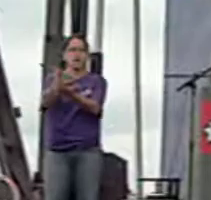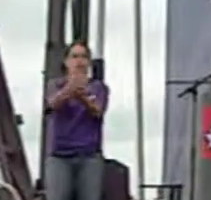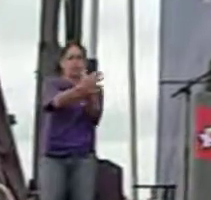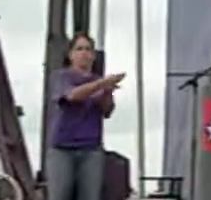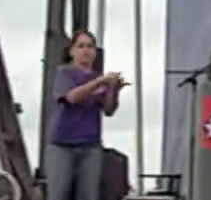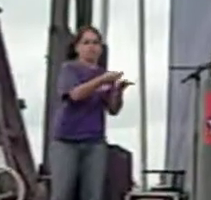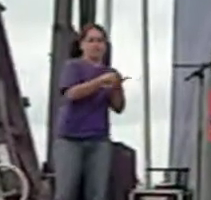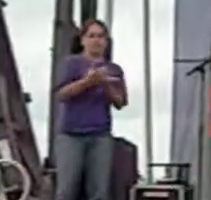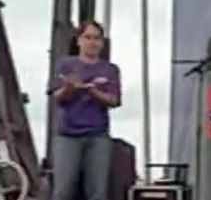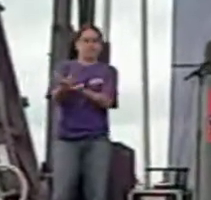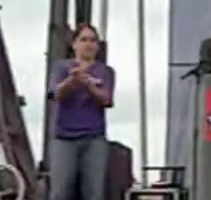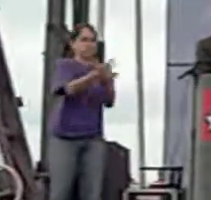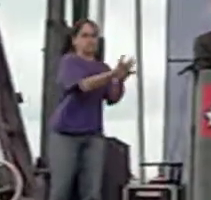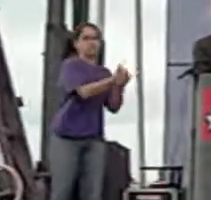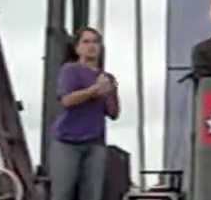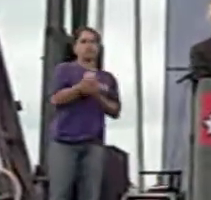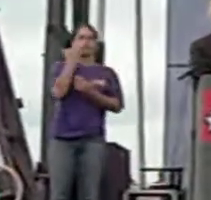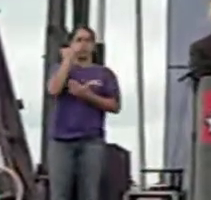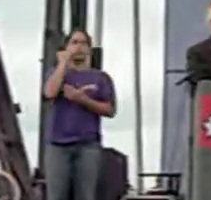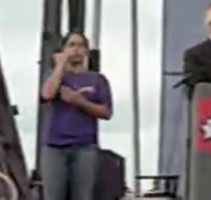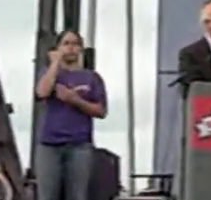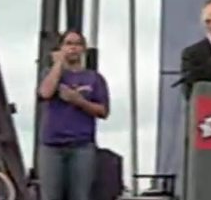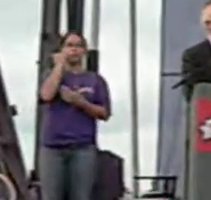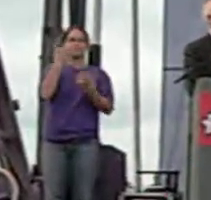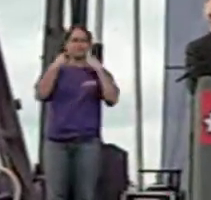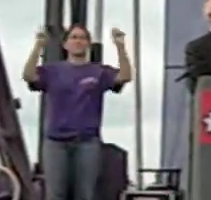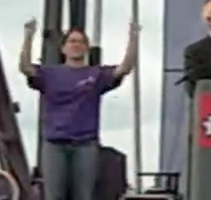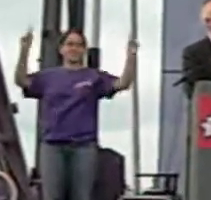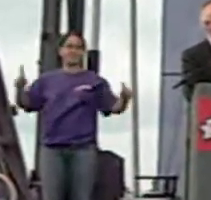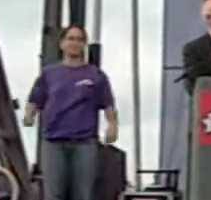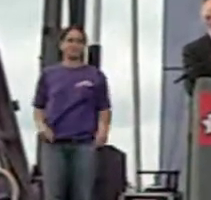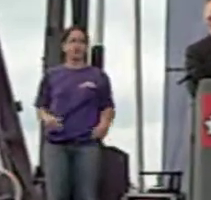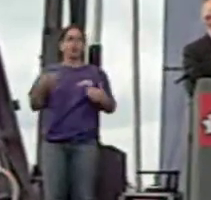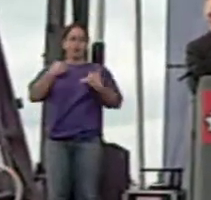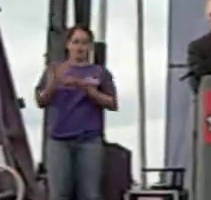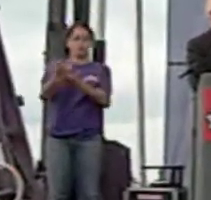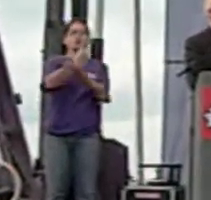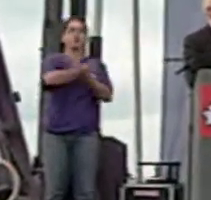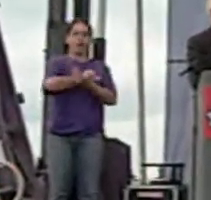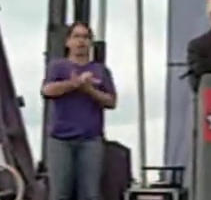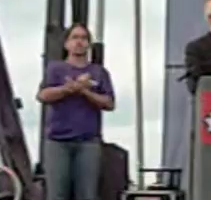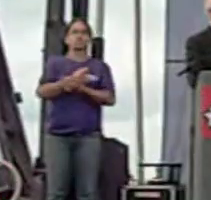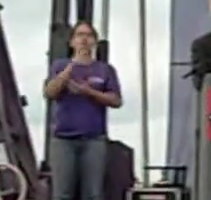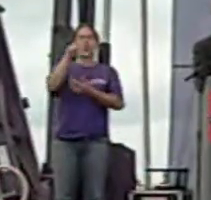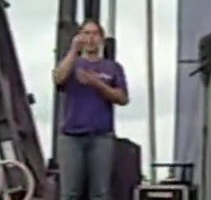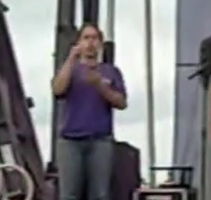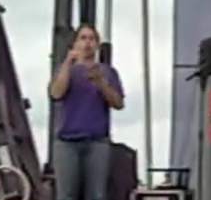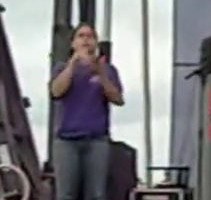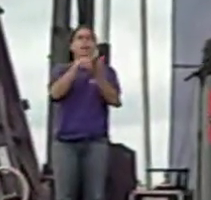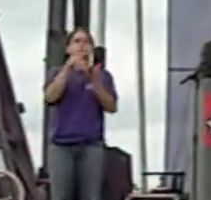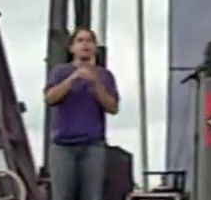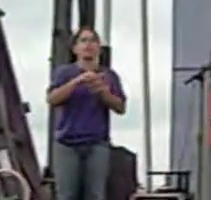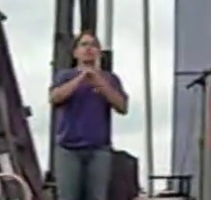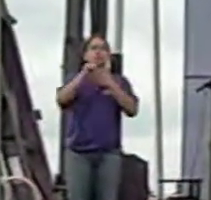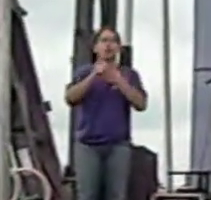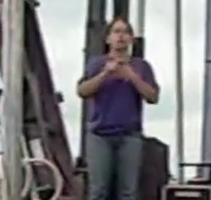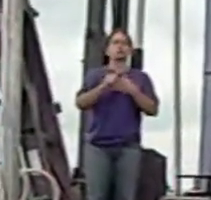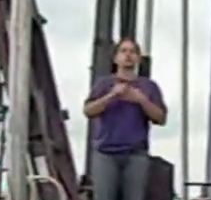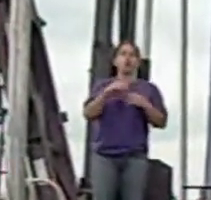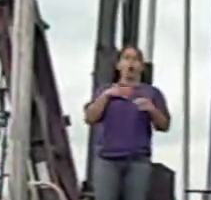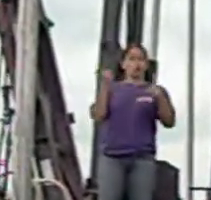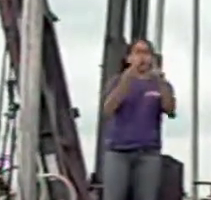money to make it happen. And we did that. We have raised almost $30 million of our $35 million